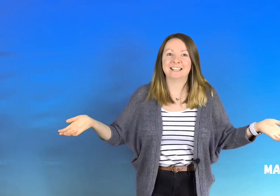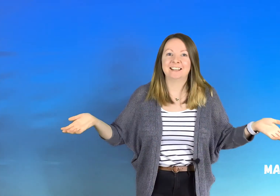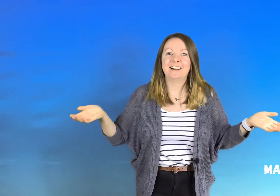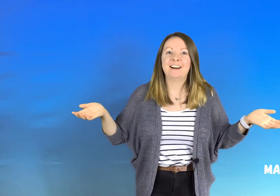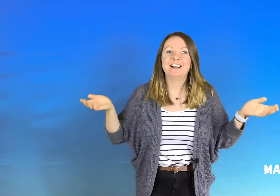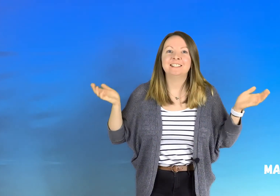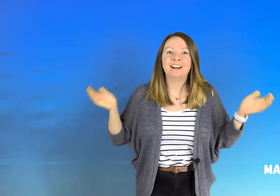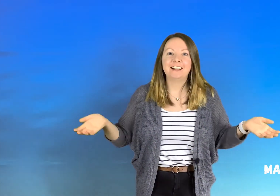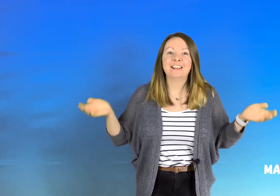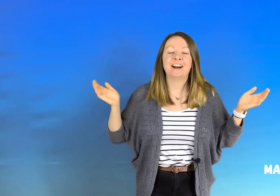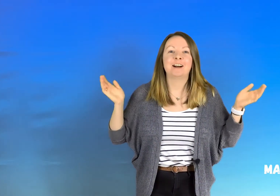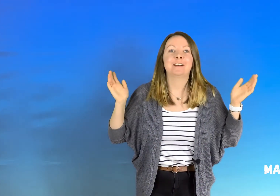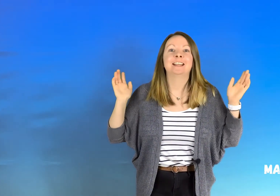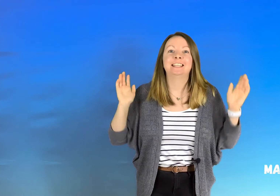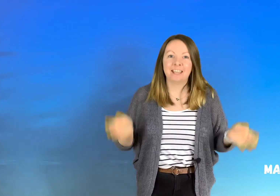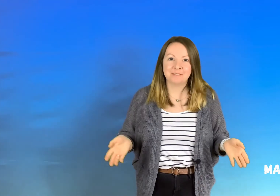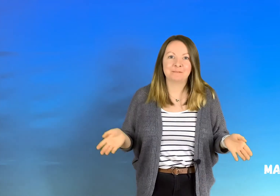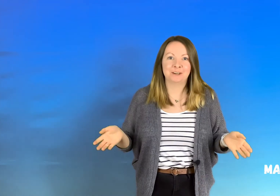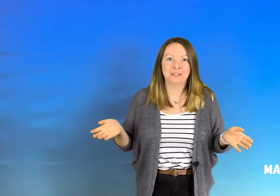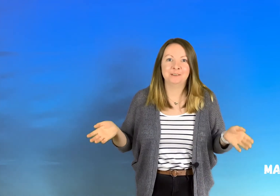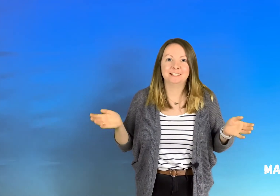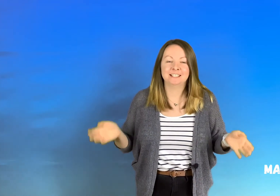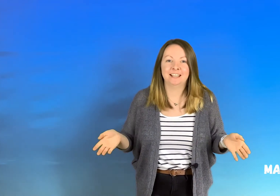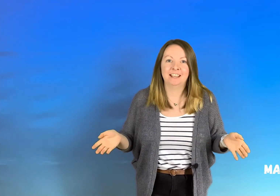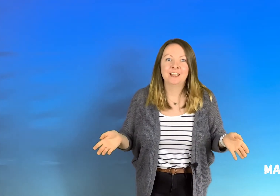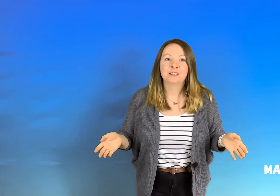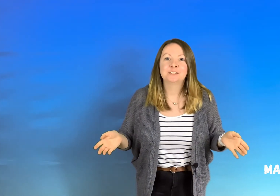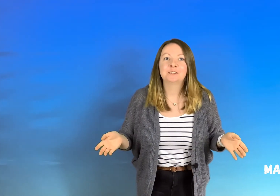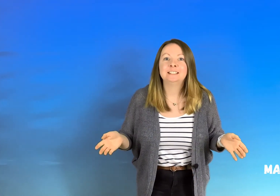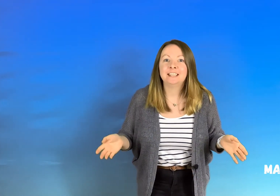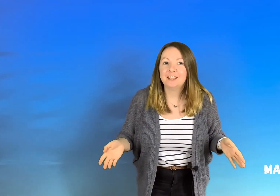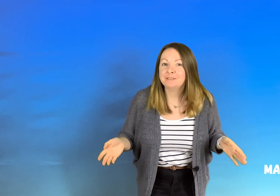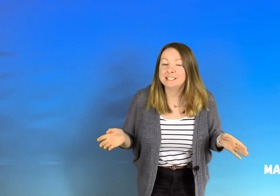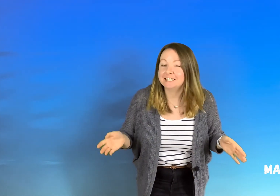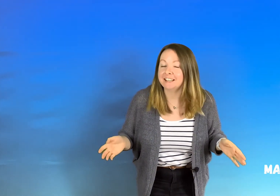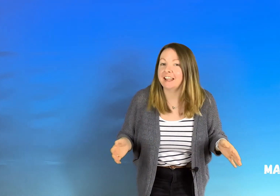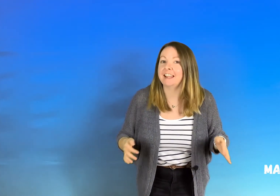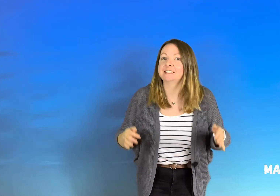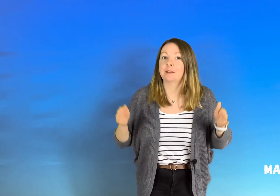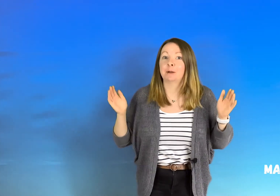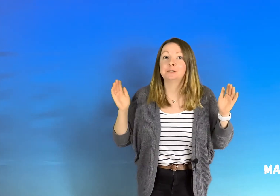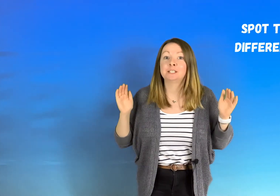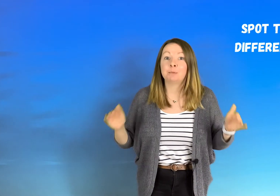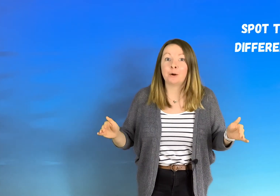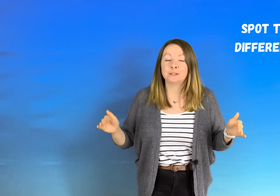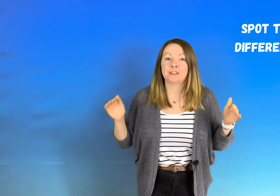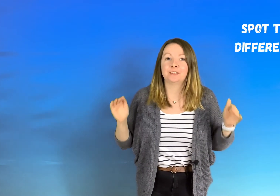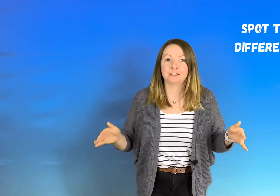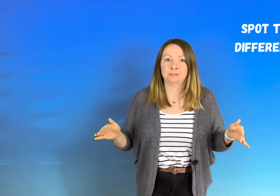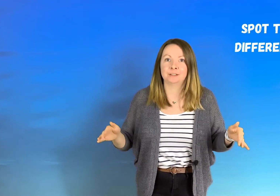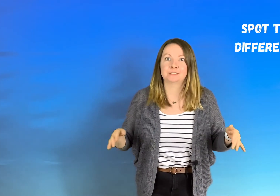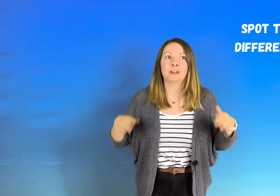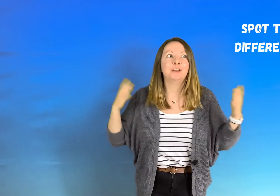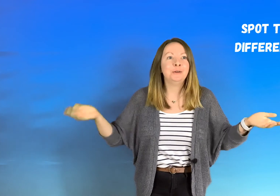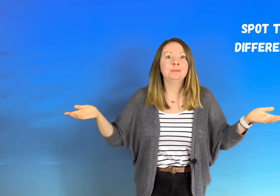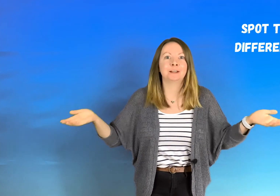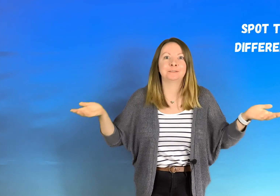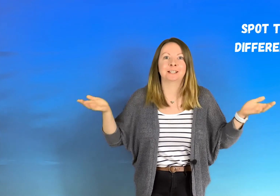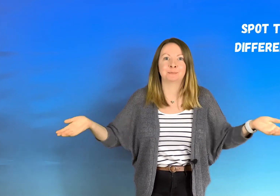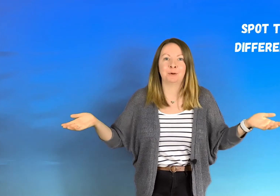and I have a game for you today so the game today is about spot the difference who loves a spot